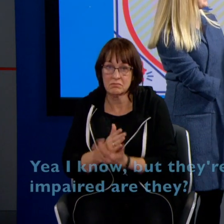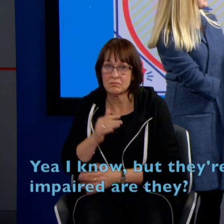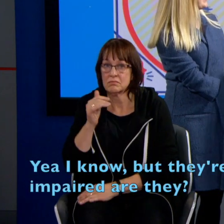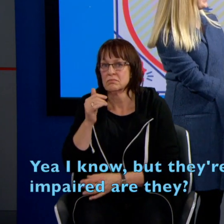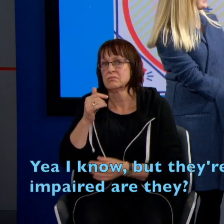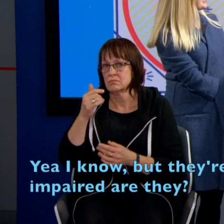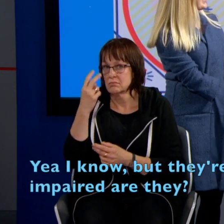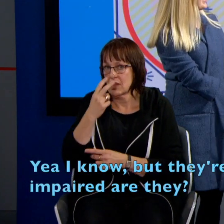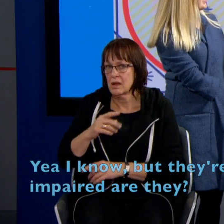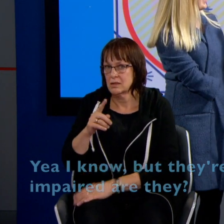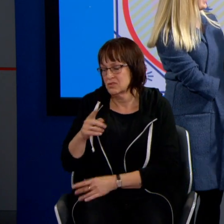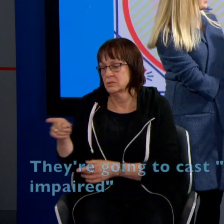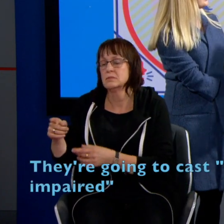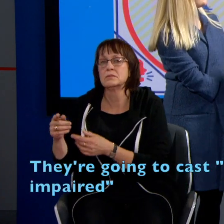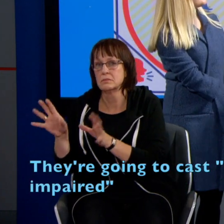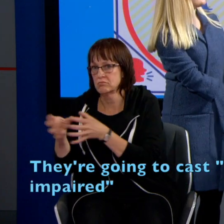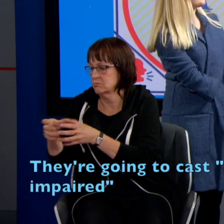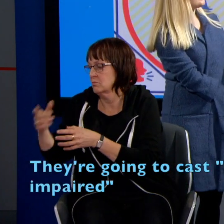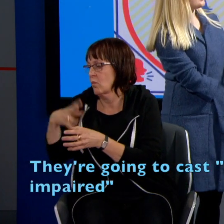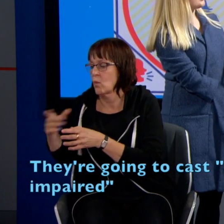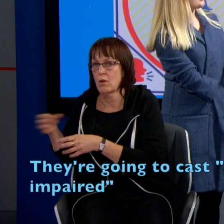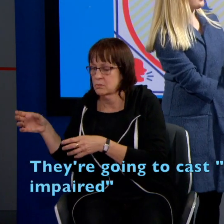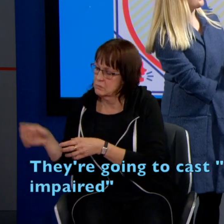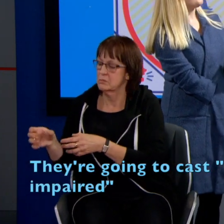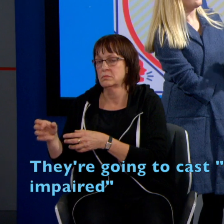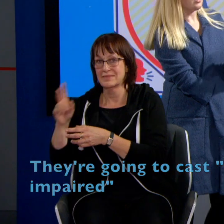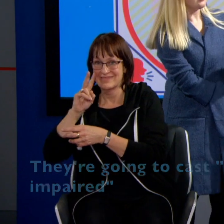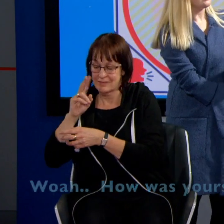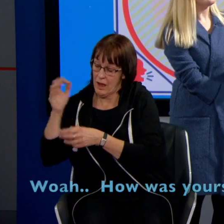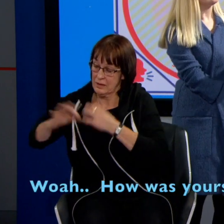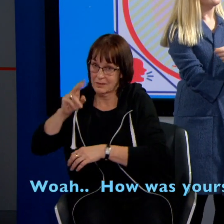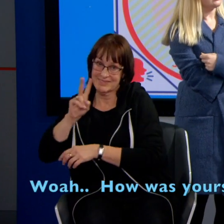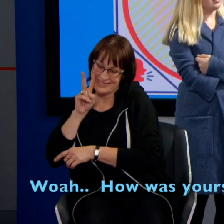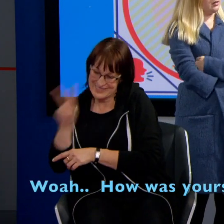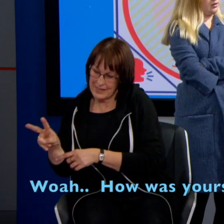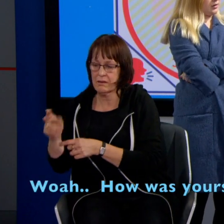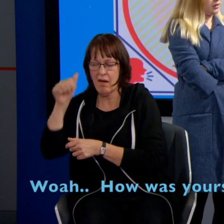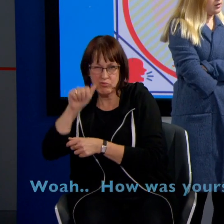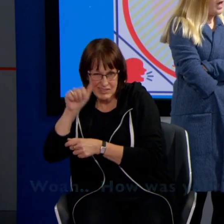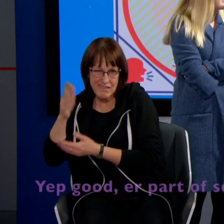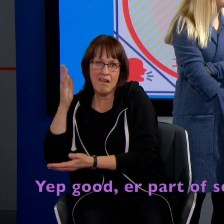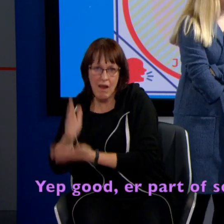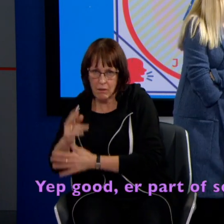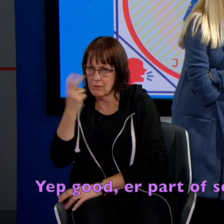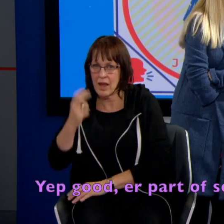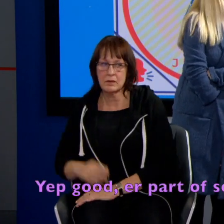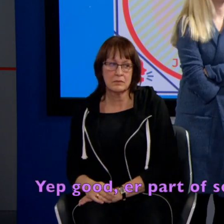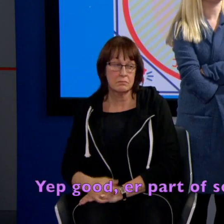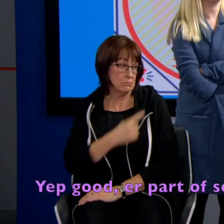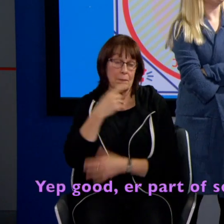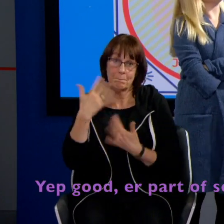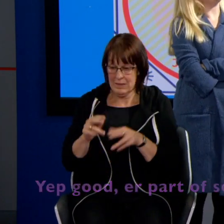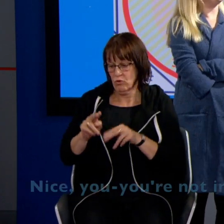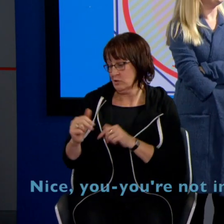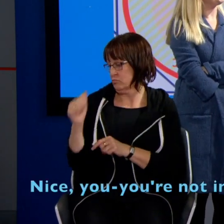impaired. Yeah, I know, but they're not going to cast visually impaired, are they? They're going to cast sighted playing visually impaired. How was yours? Yeah, good. Part